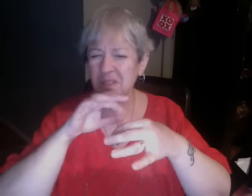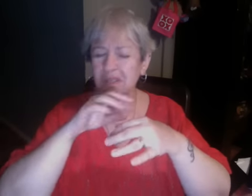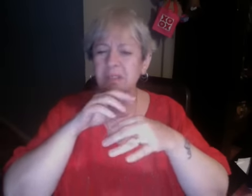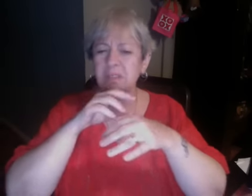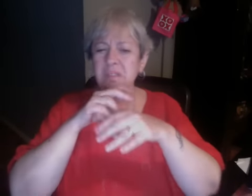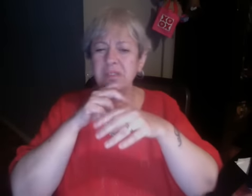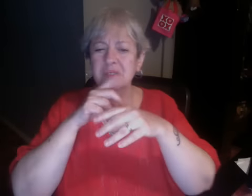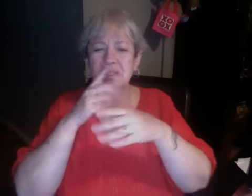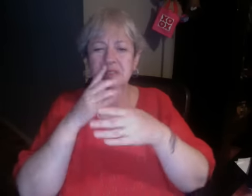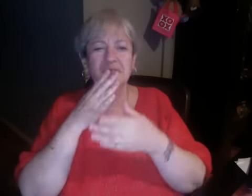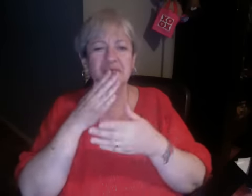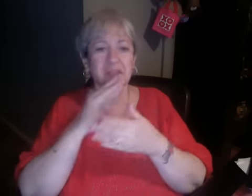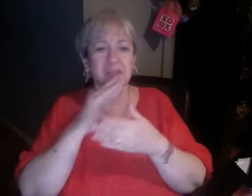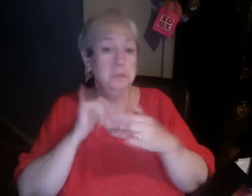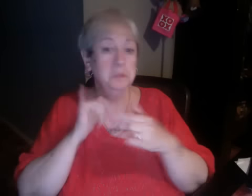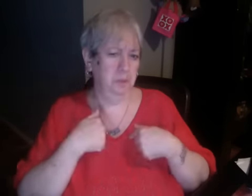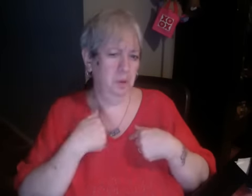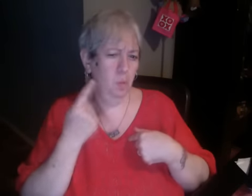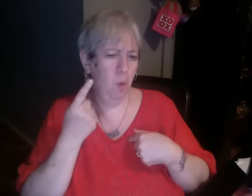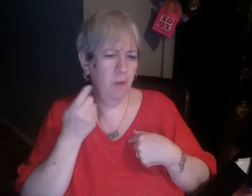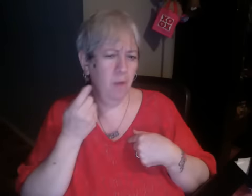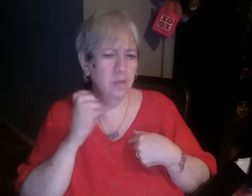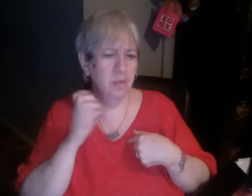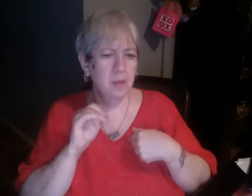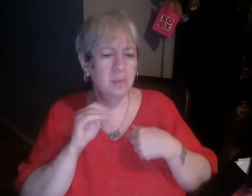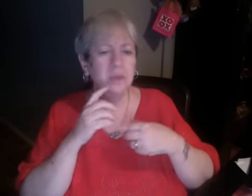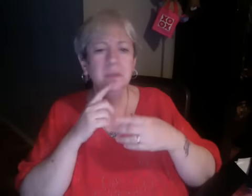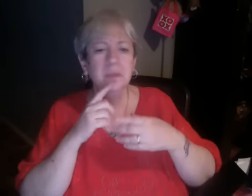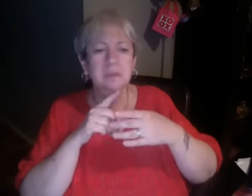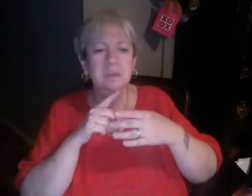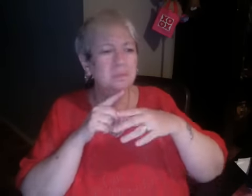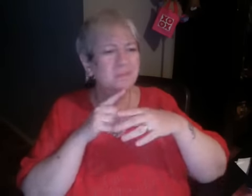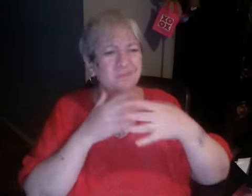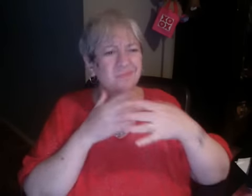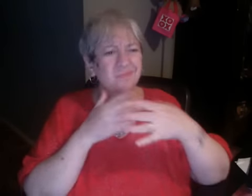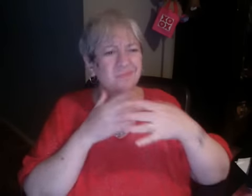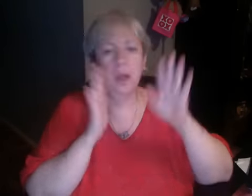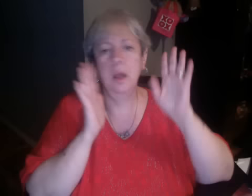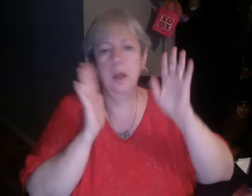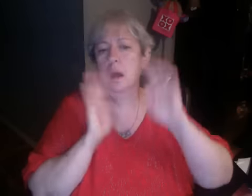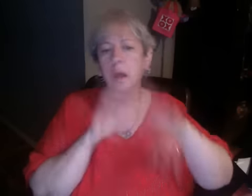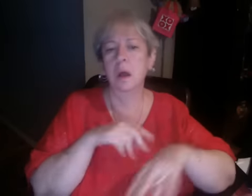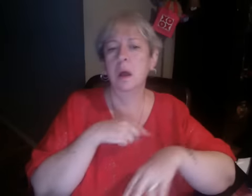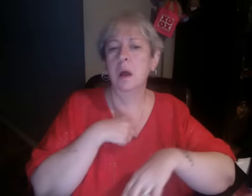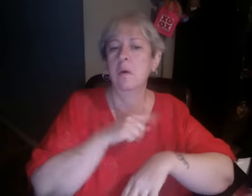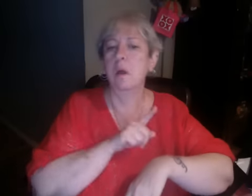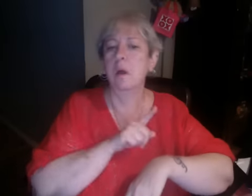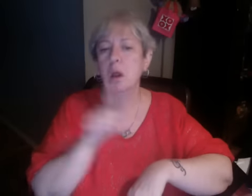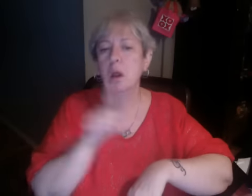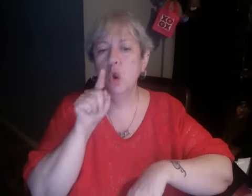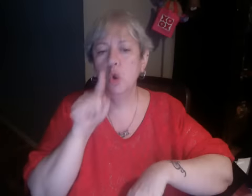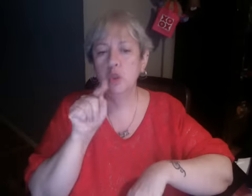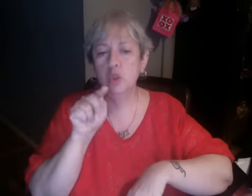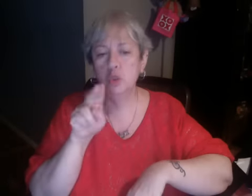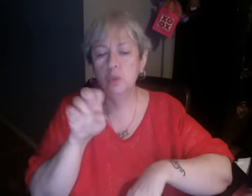public urination. Not the usual abuse of Wall Street arrest. My guess? The sky was homeless.